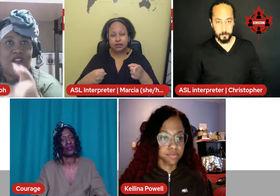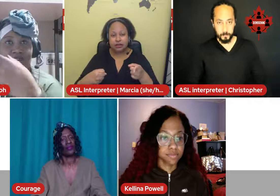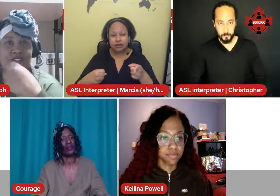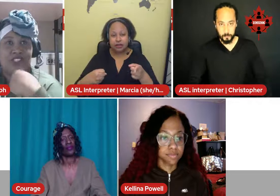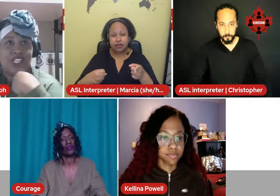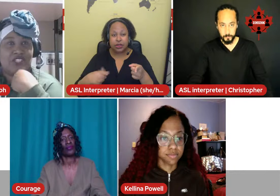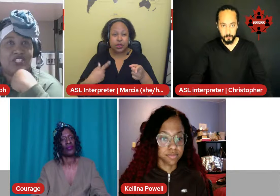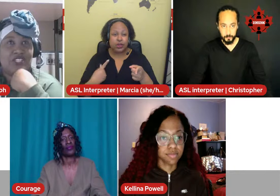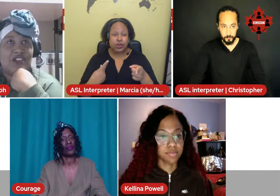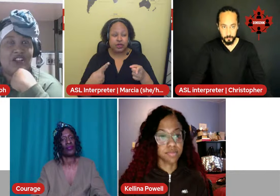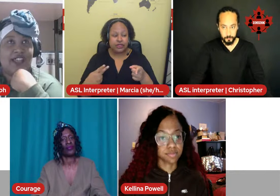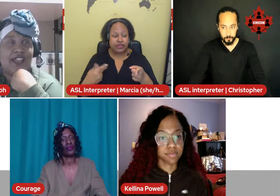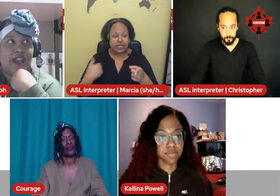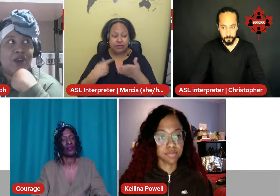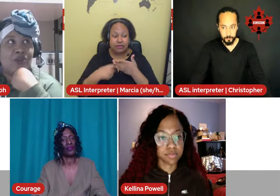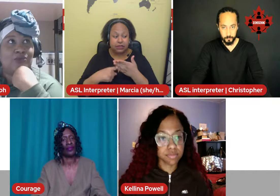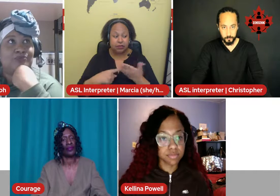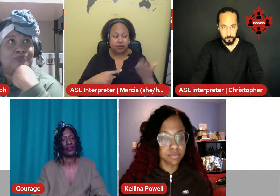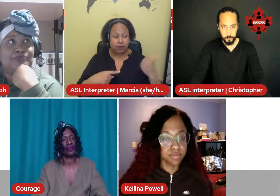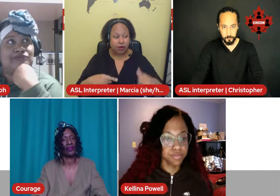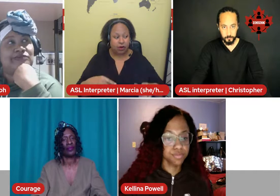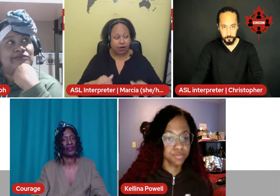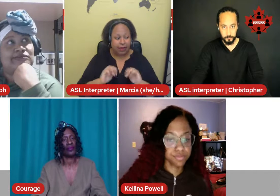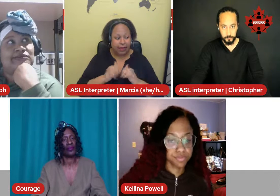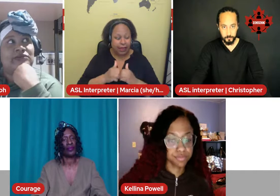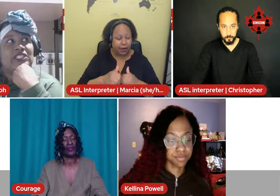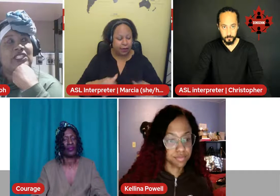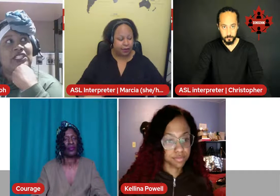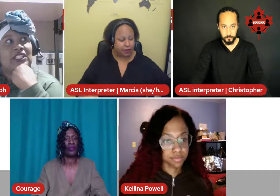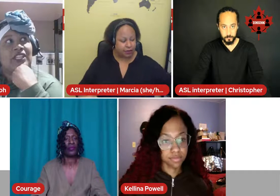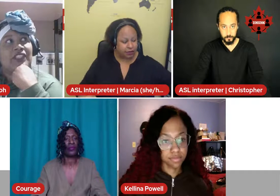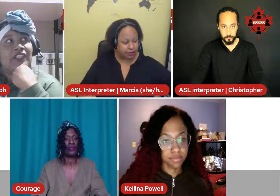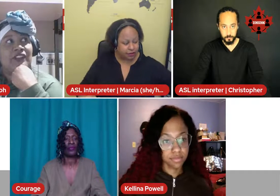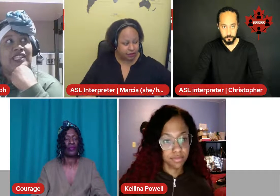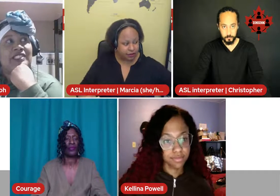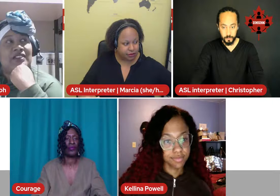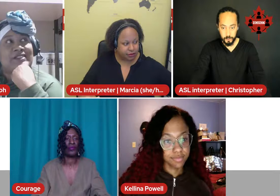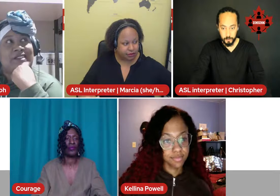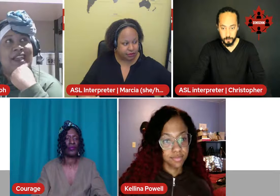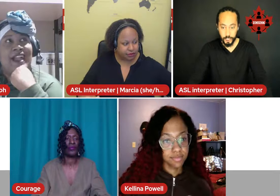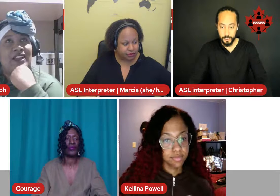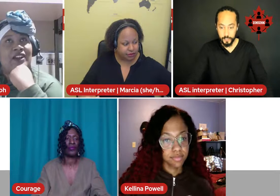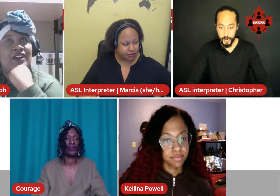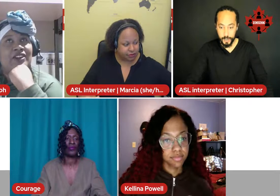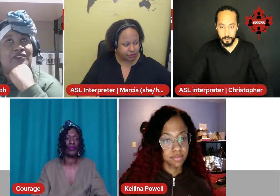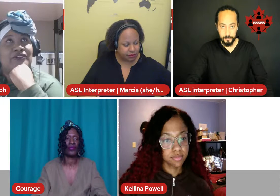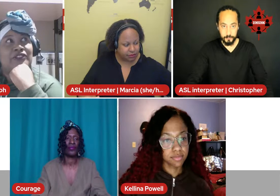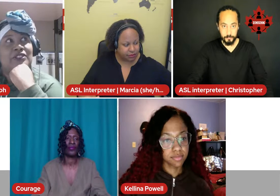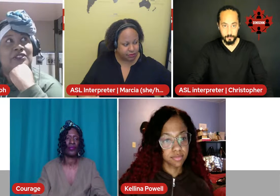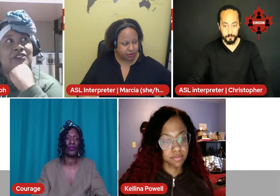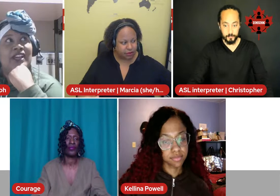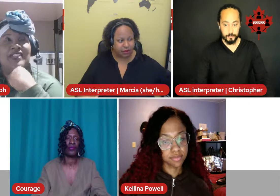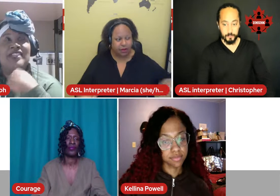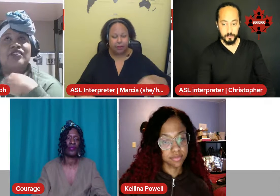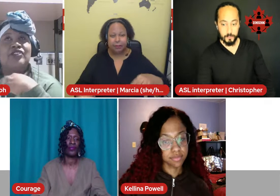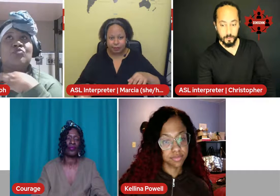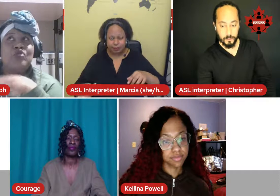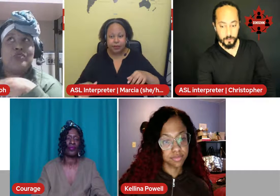conversation on how there is a lack of, I think there's more